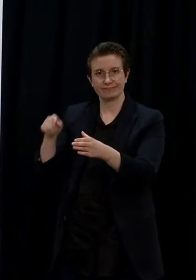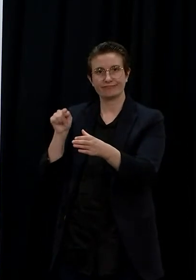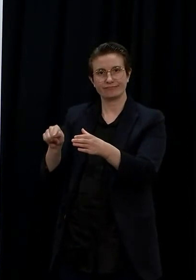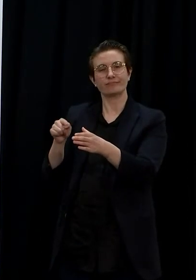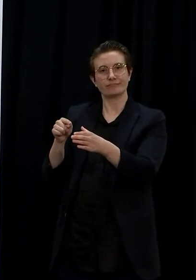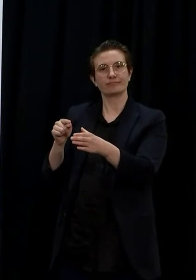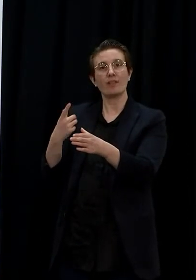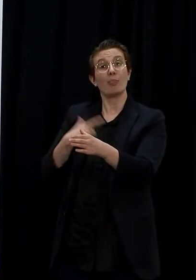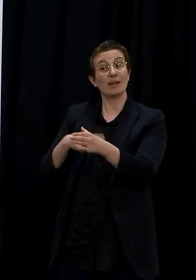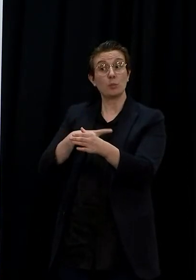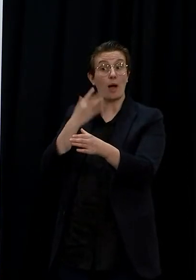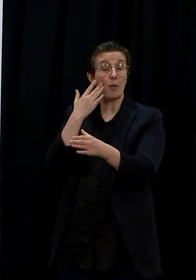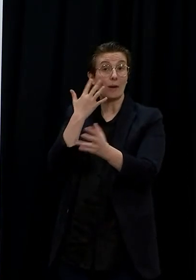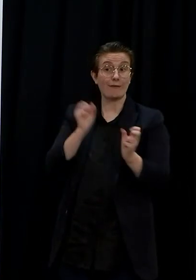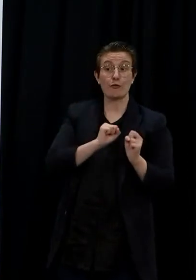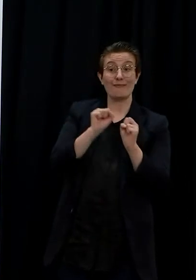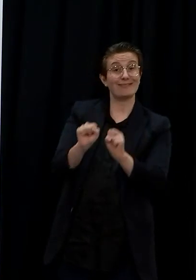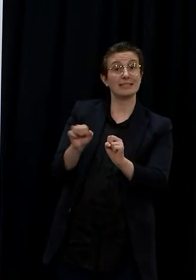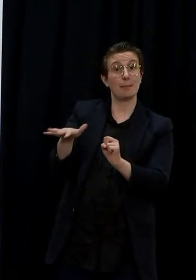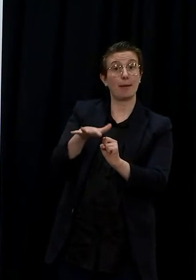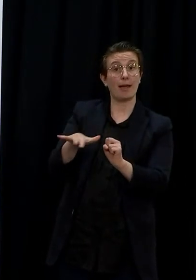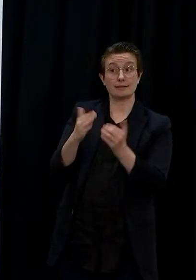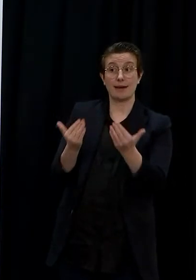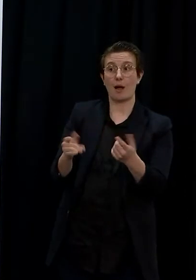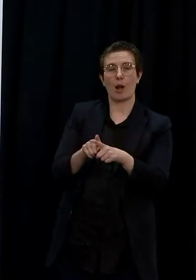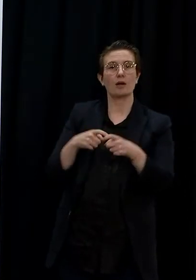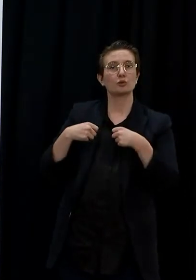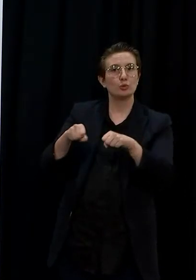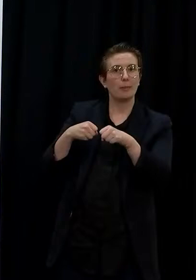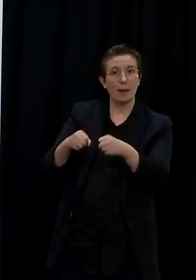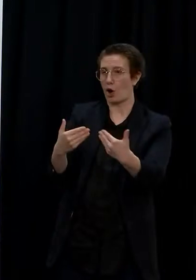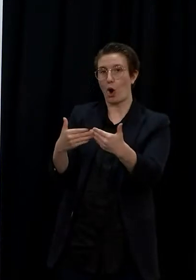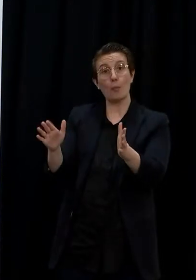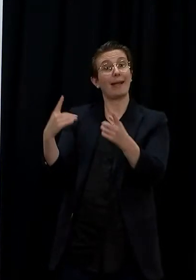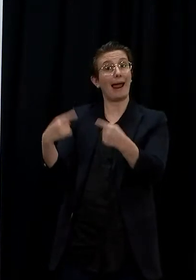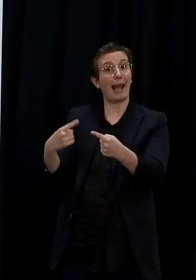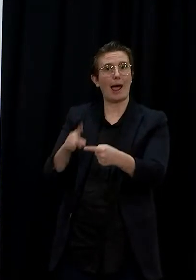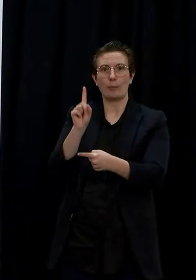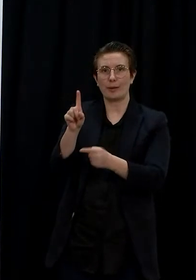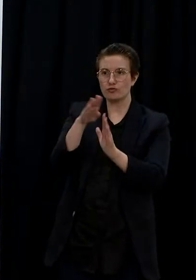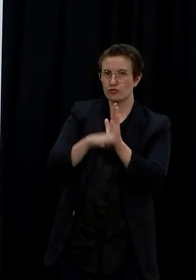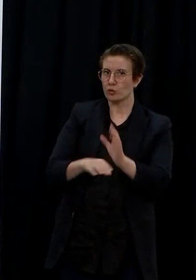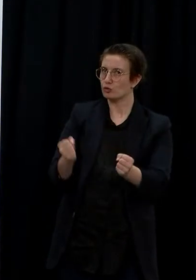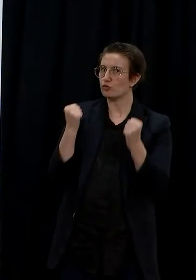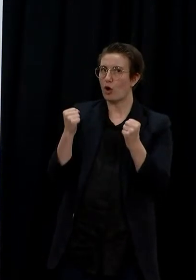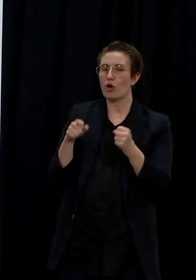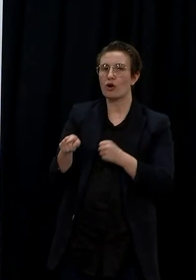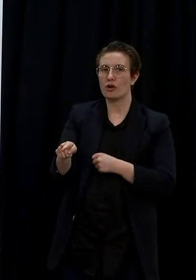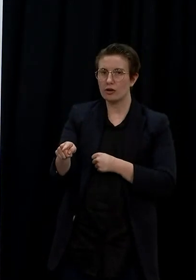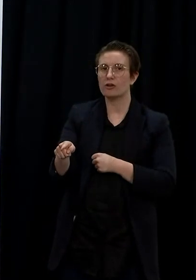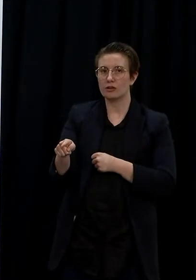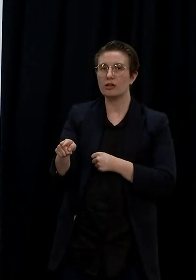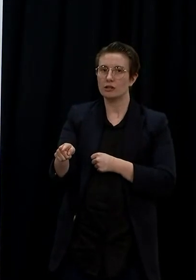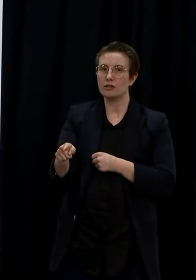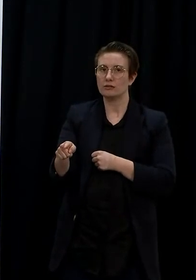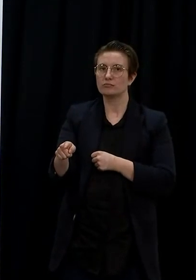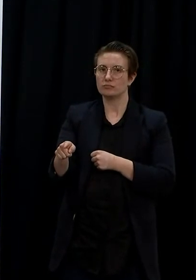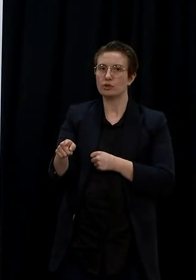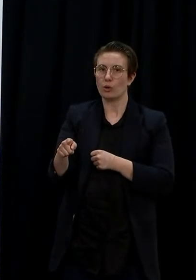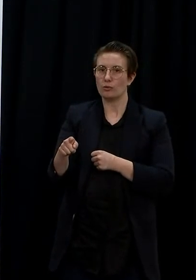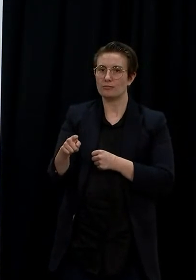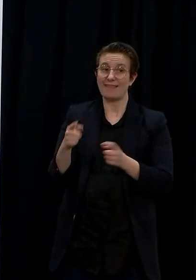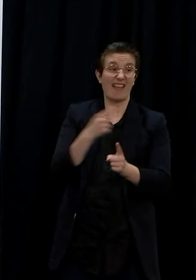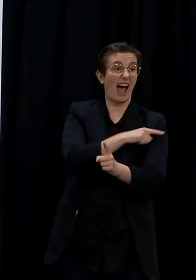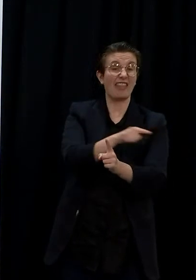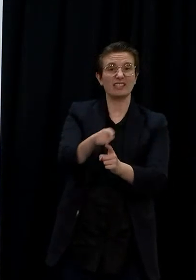controls in place at places like supermarkets. So that's one thing, try and reduce the risk of places that people just have to be able to go to.